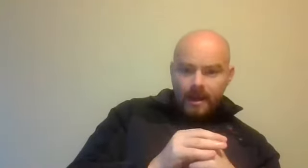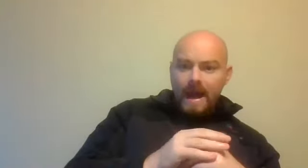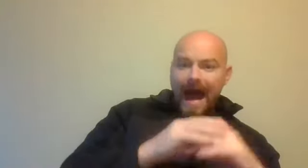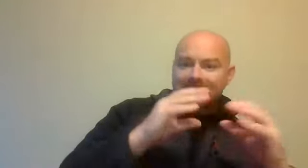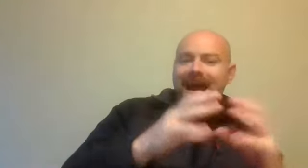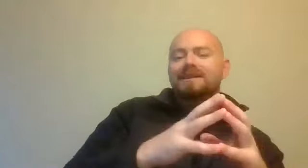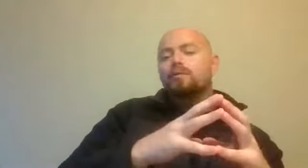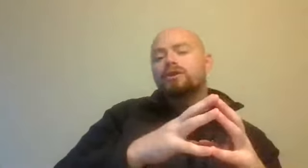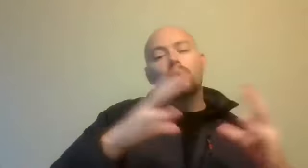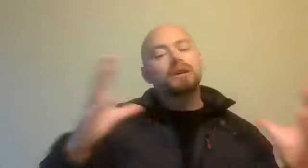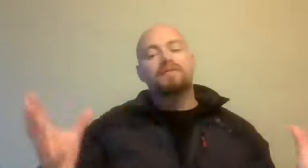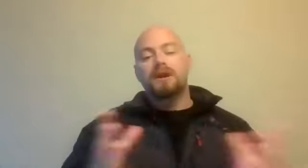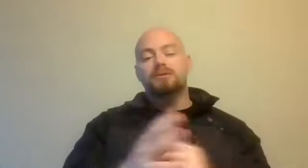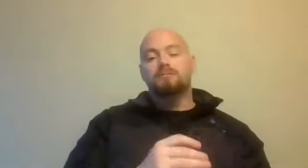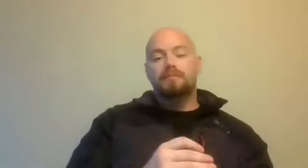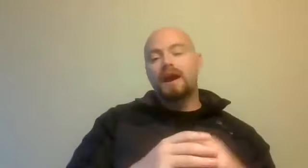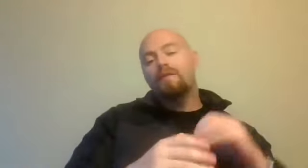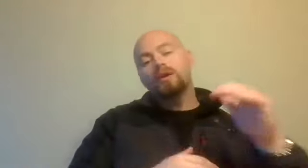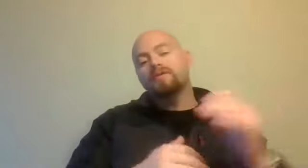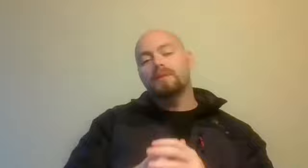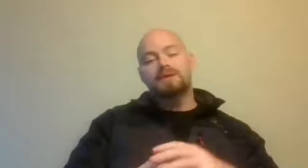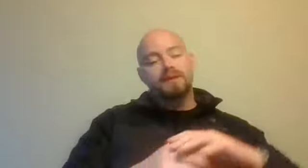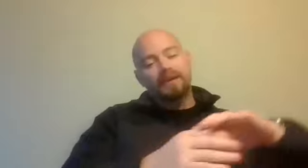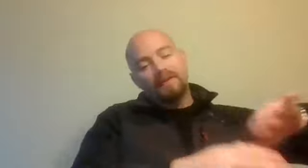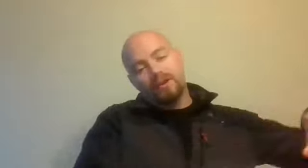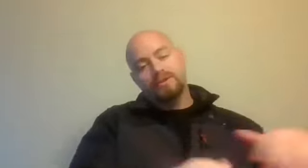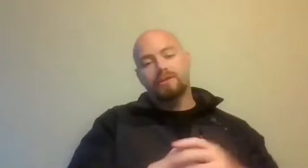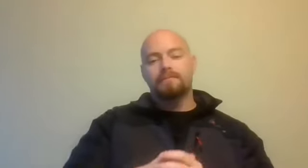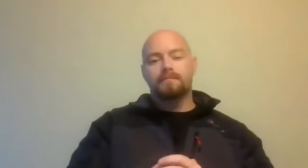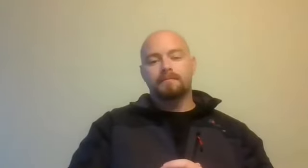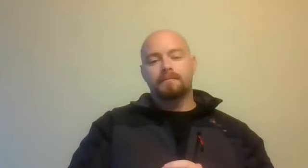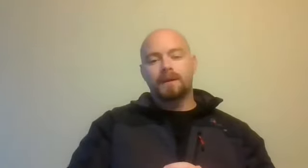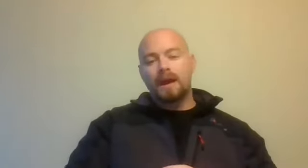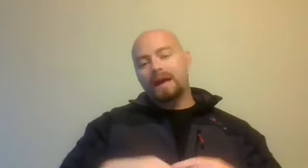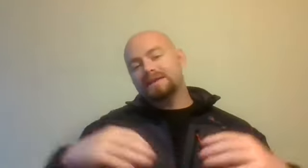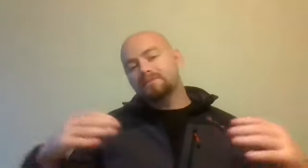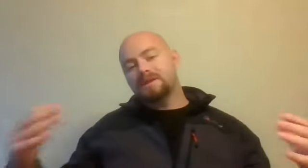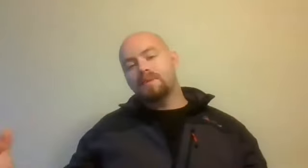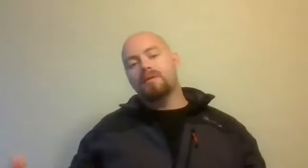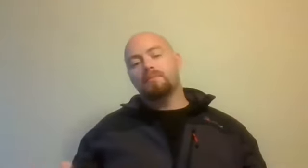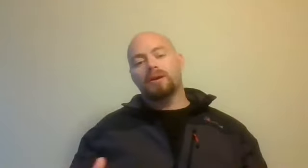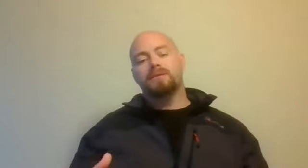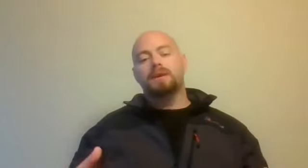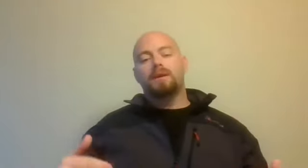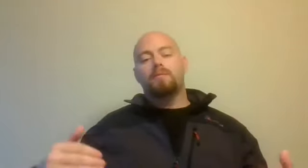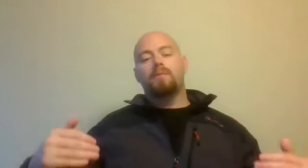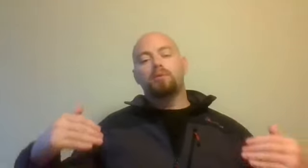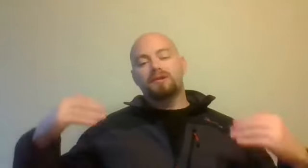and is acting with total information. They have all the information and they have hindsight. And that's something to bear in mind when we put